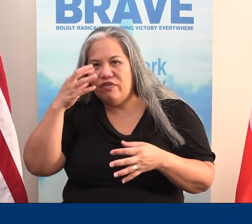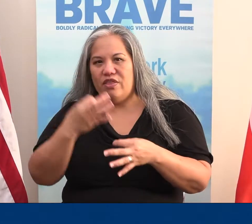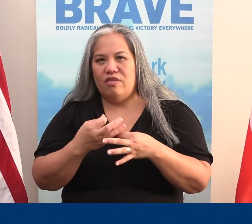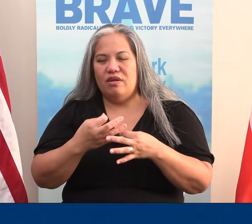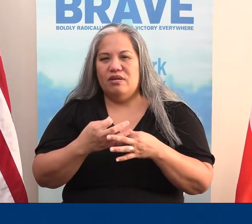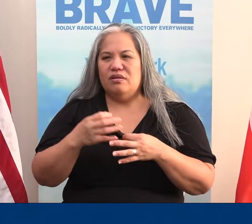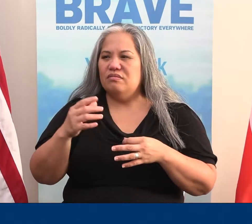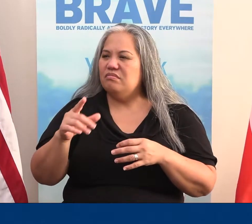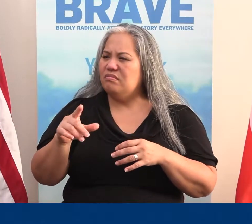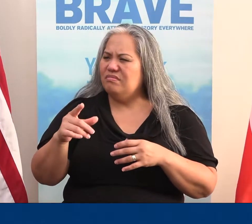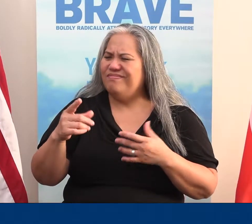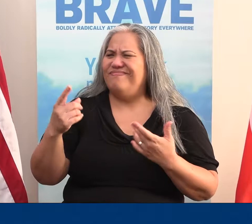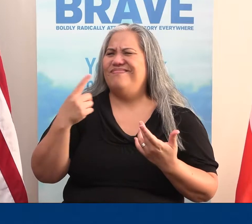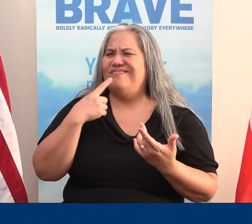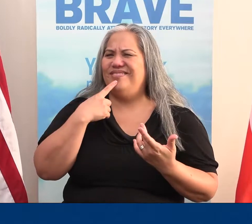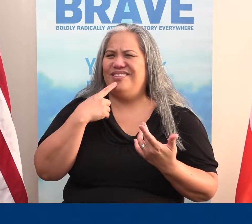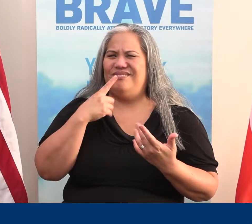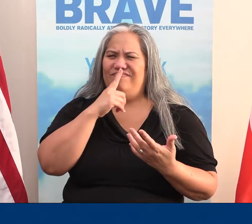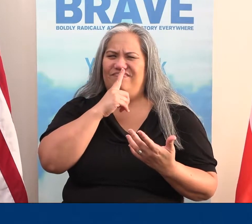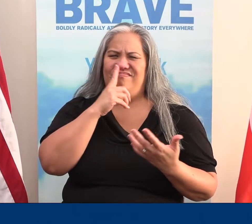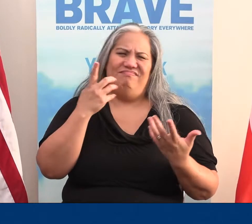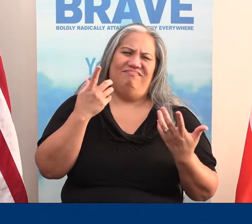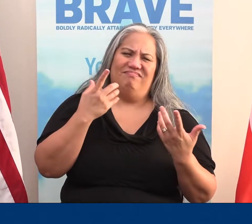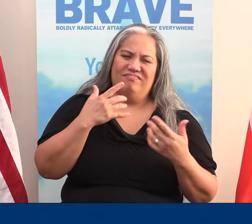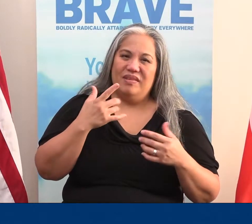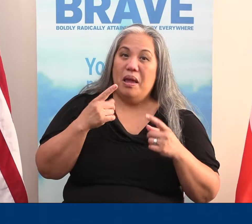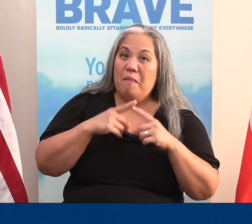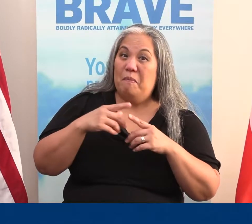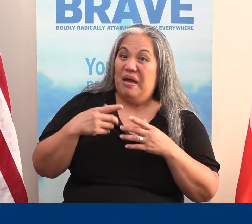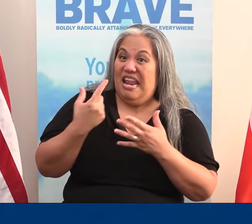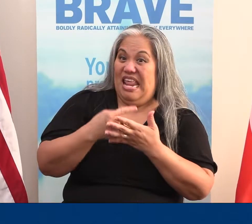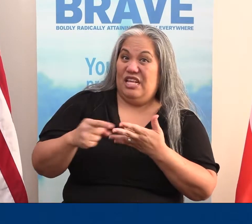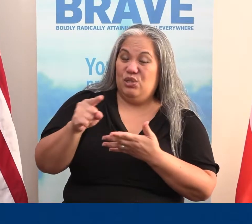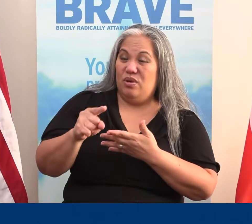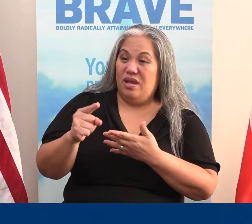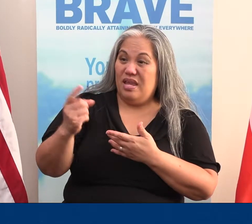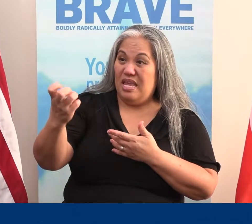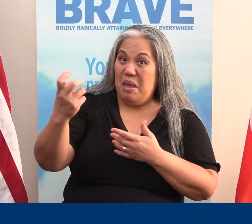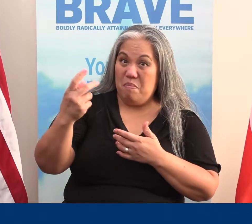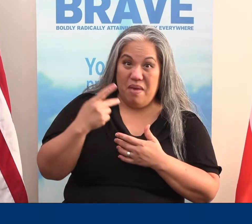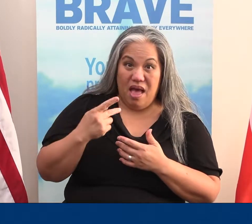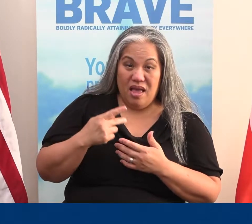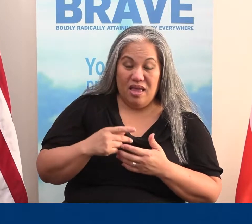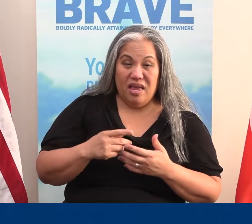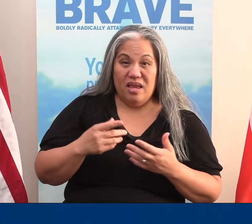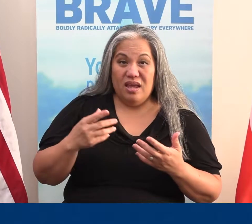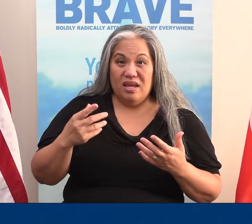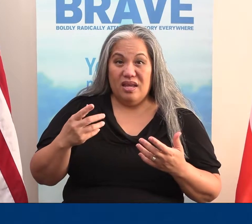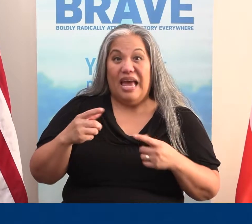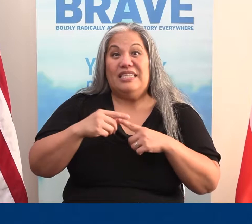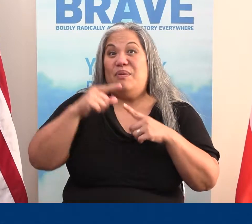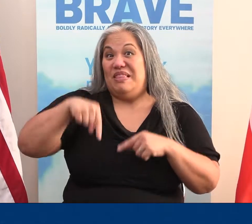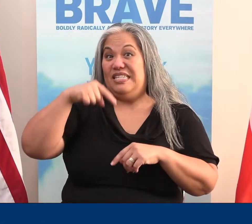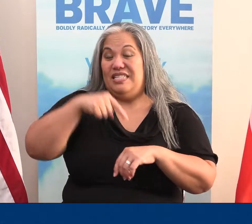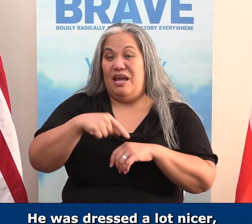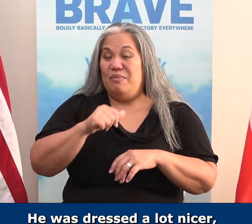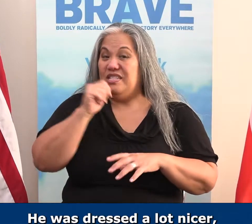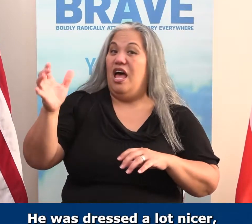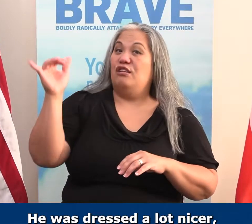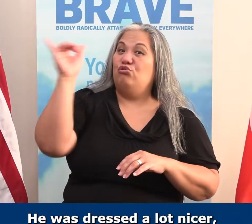And he didn't say much. But the next week, he came back. Except this time, he wasn't drunk. He was dressed a lot